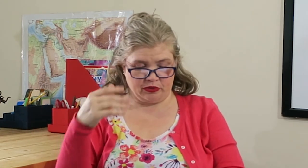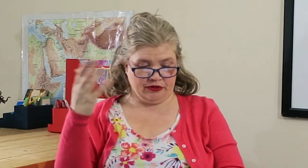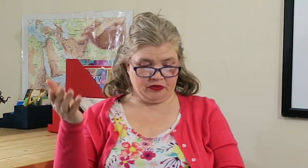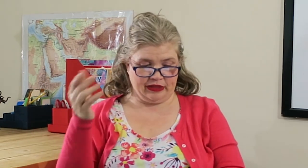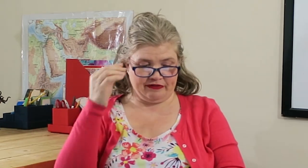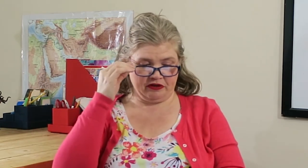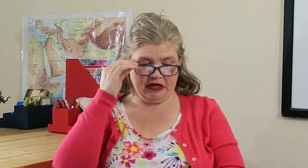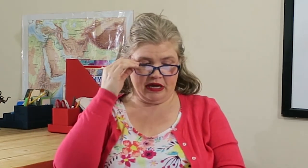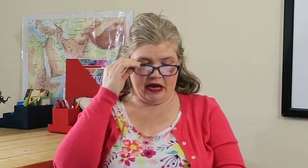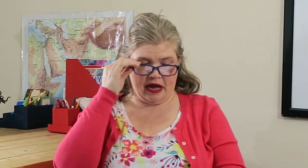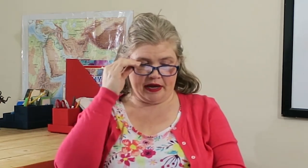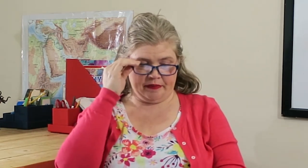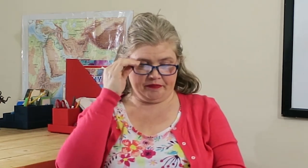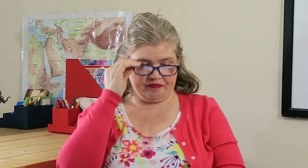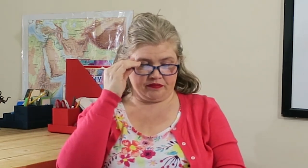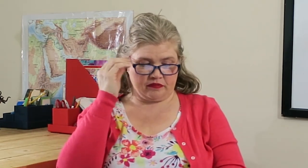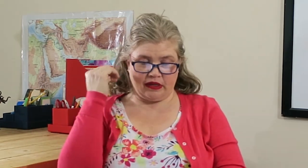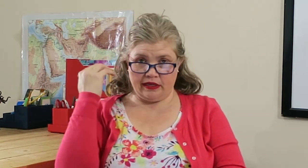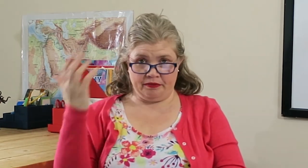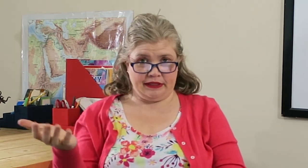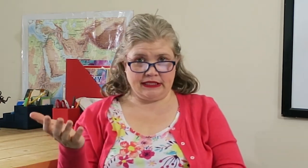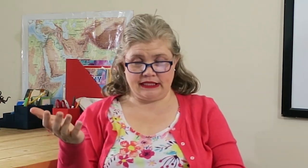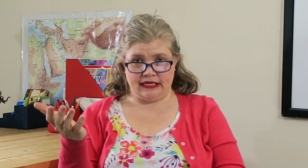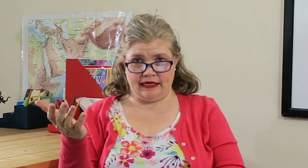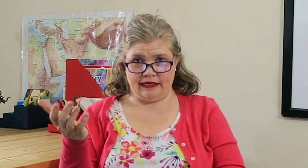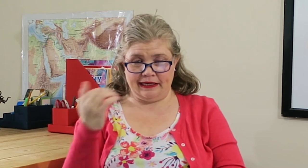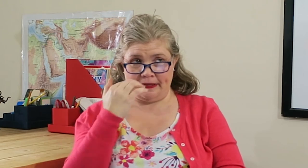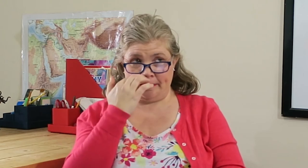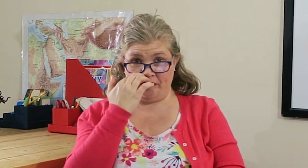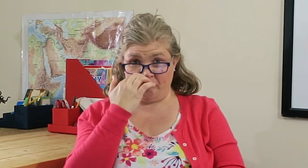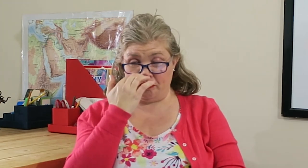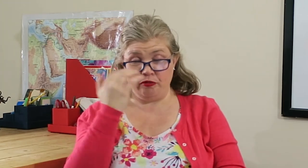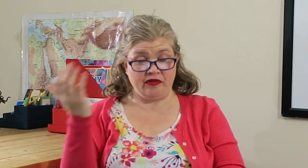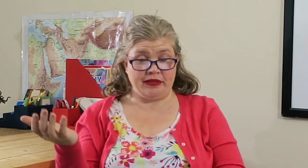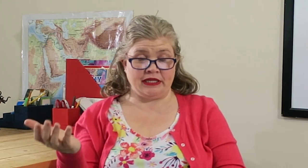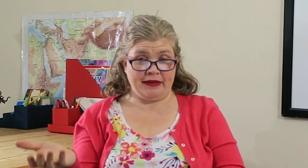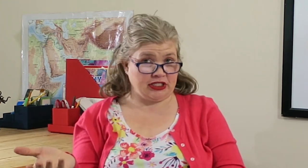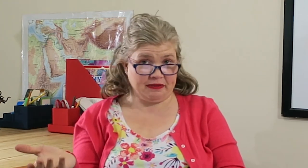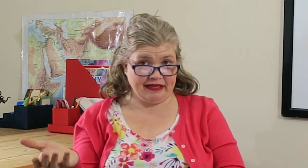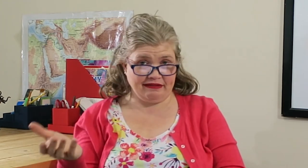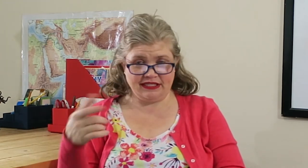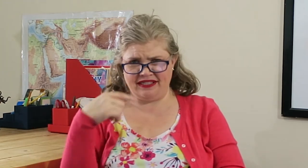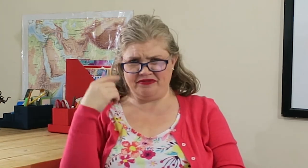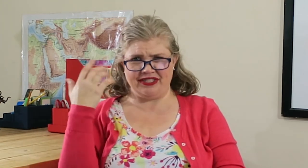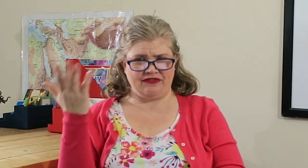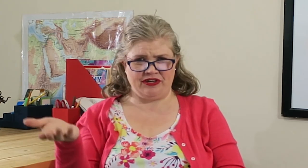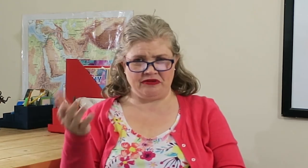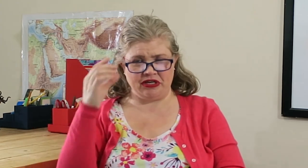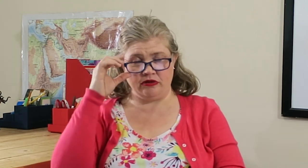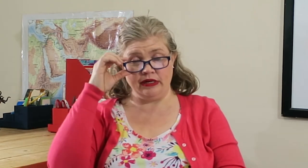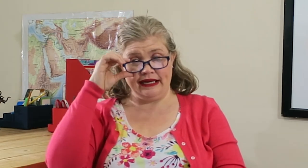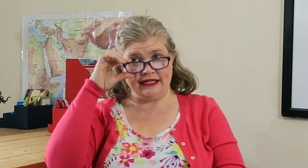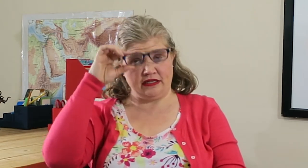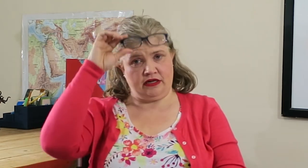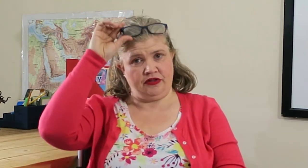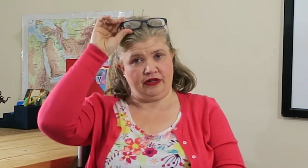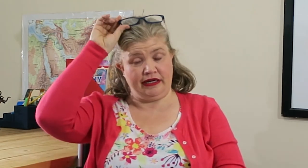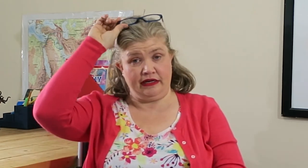of the world, whatever. Um, complete a moving beyond the page spelling lesson, which if you don't know, it's an online